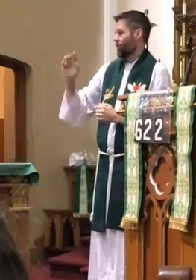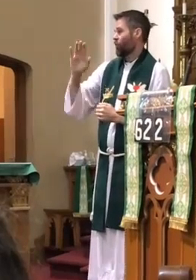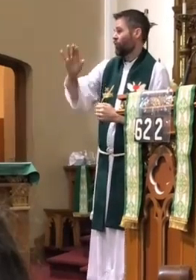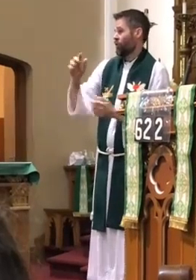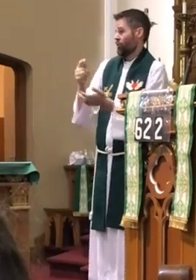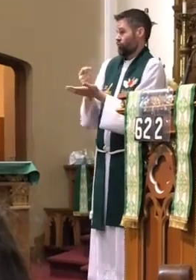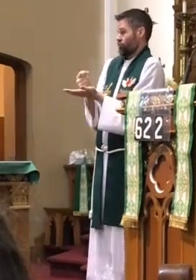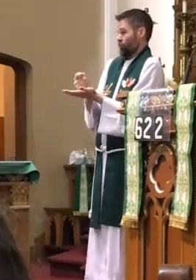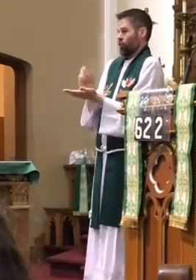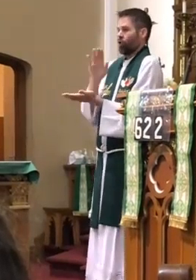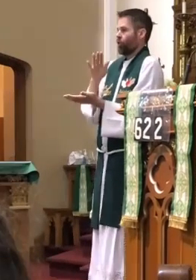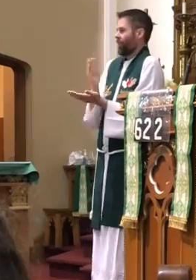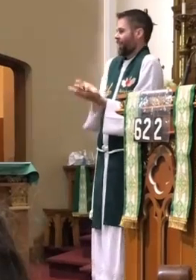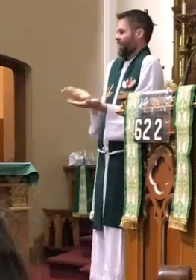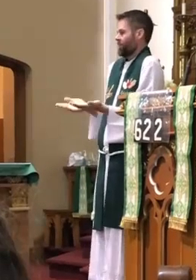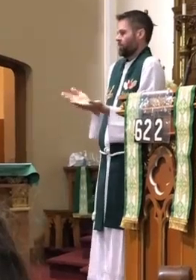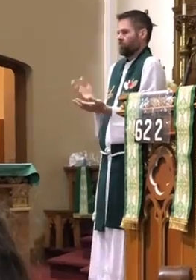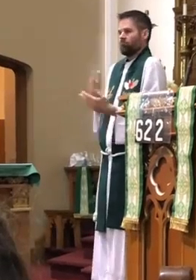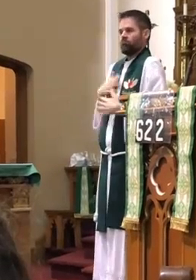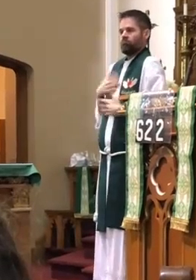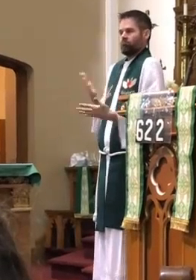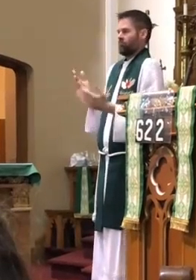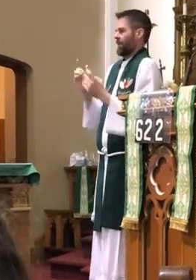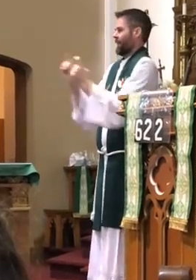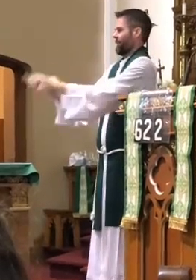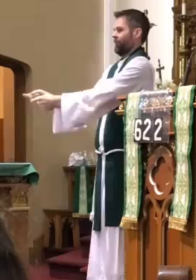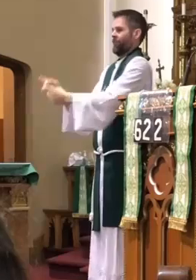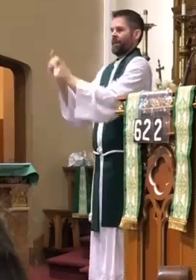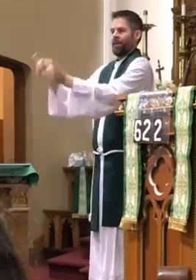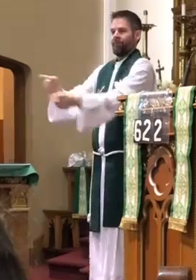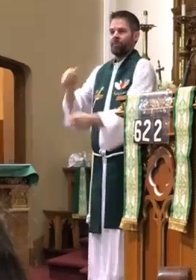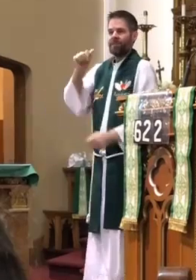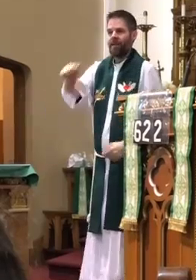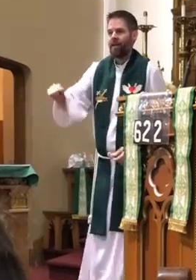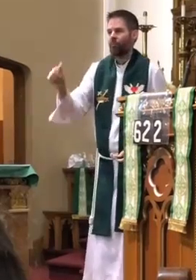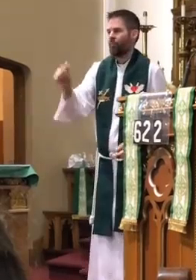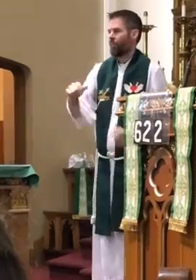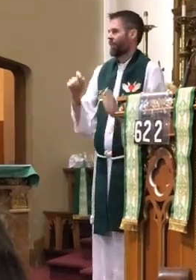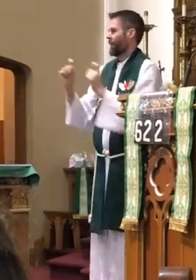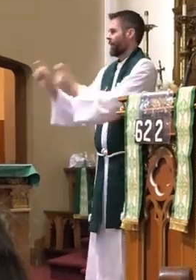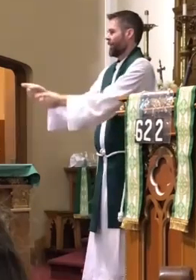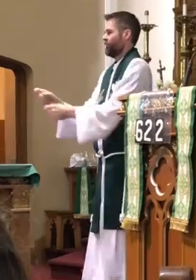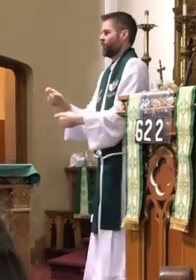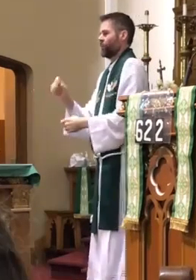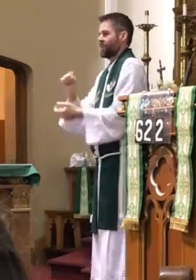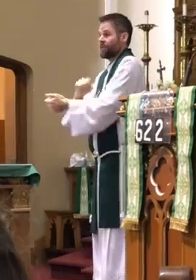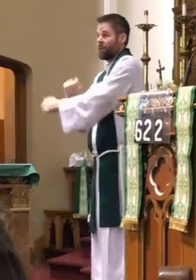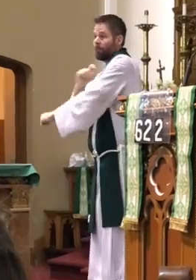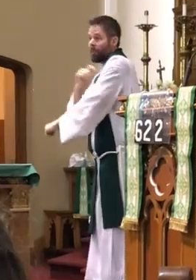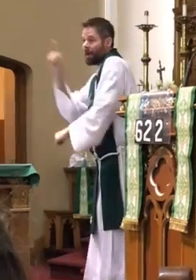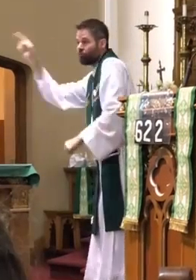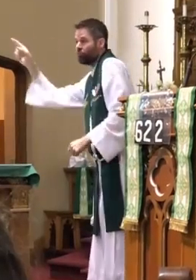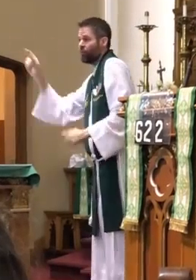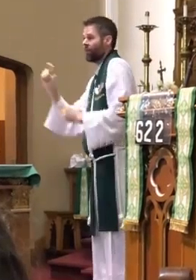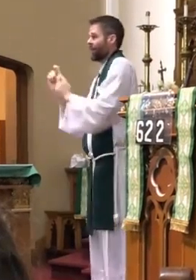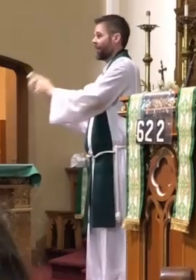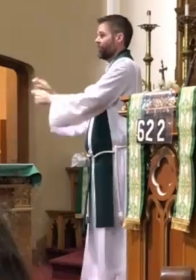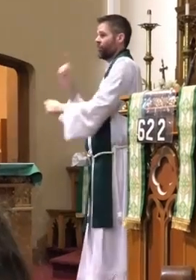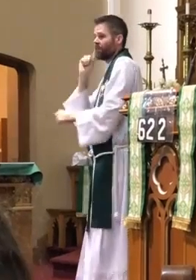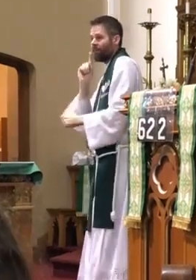her talents, and her financial living. She has given them so many ways to be an ultimate